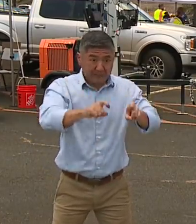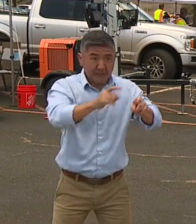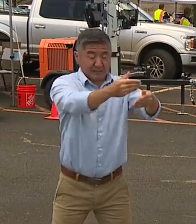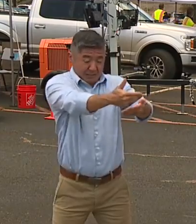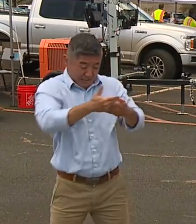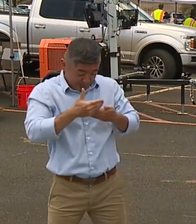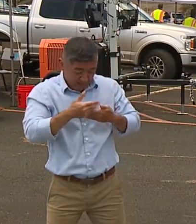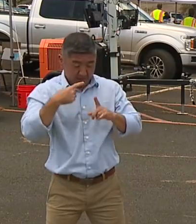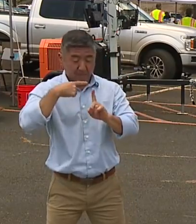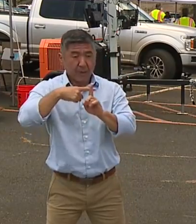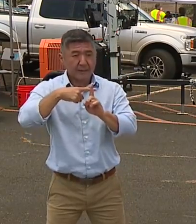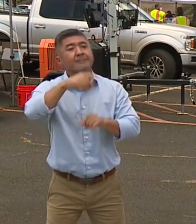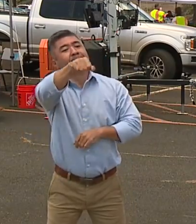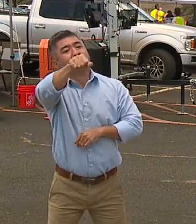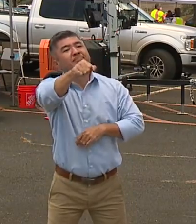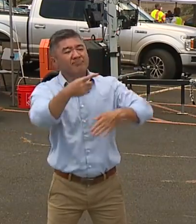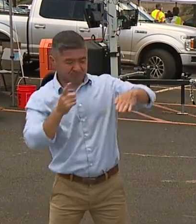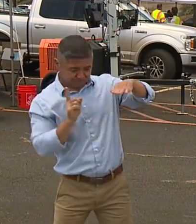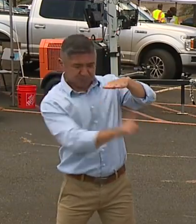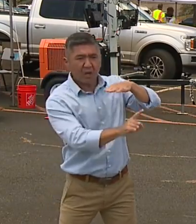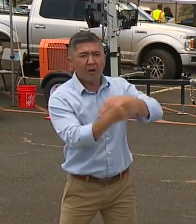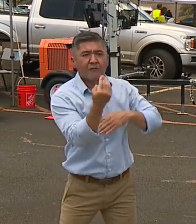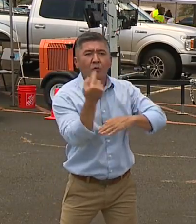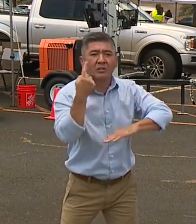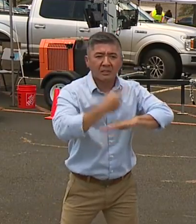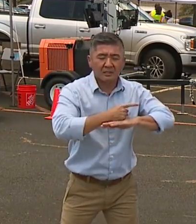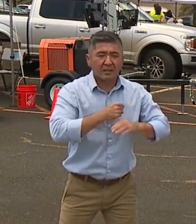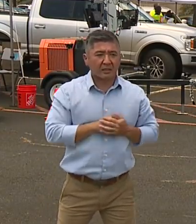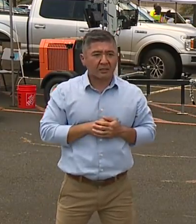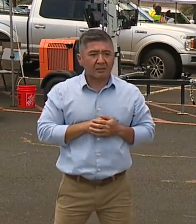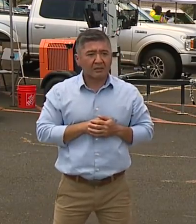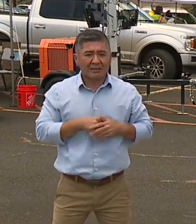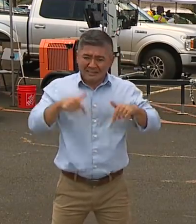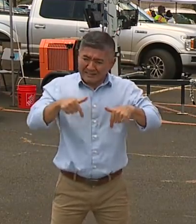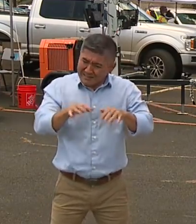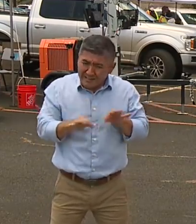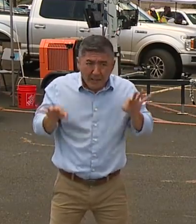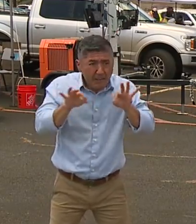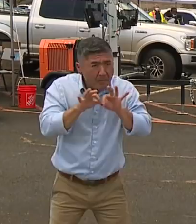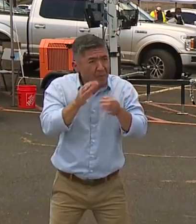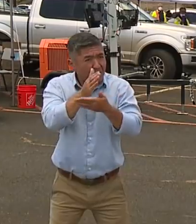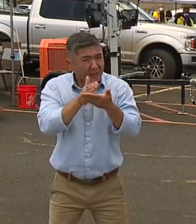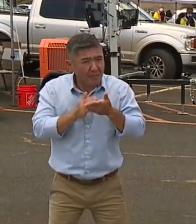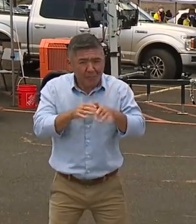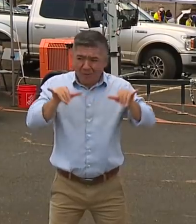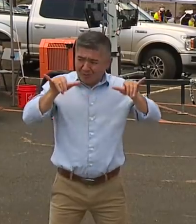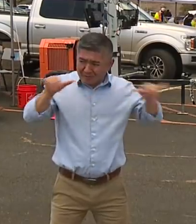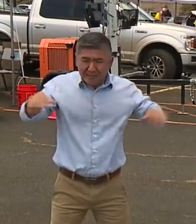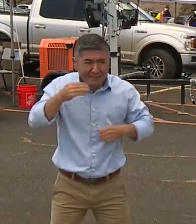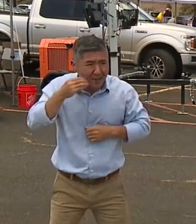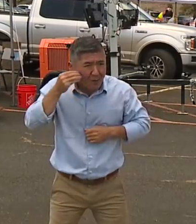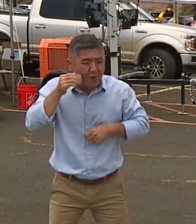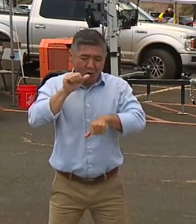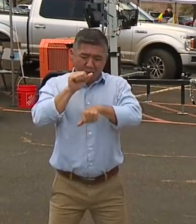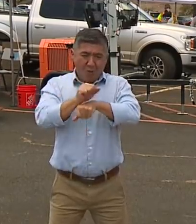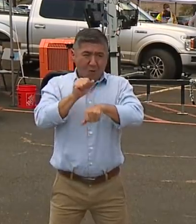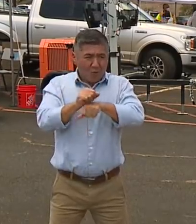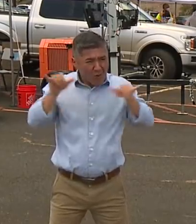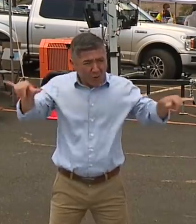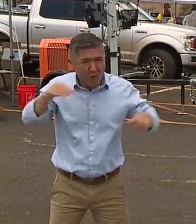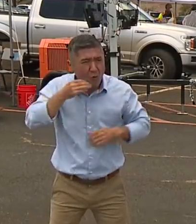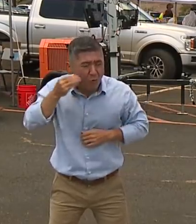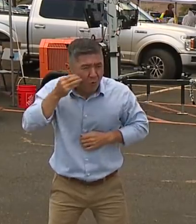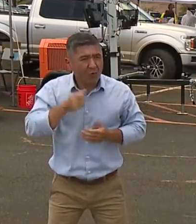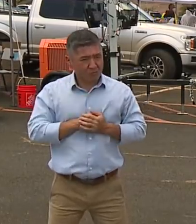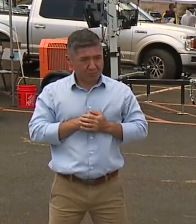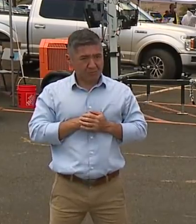This is really critical as part of our stay at home, work at home efforts. As we shut down for two weeks and as we